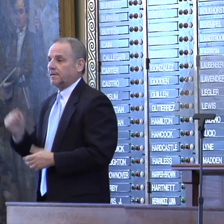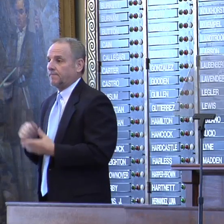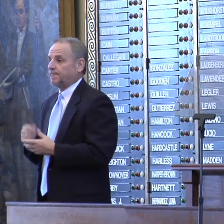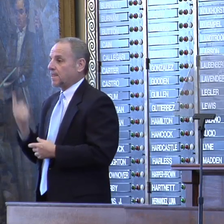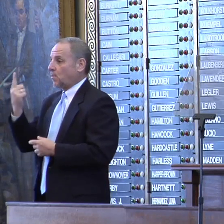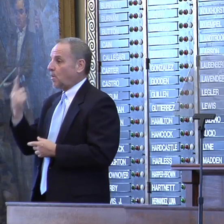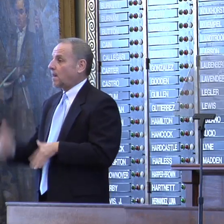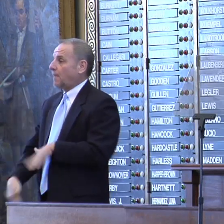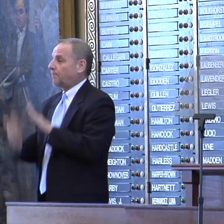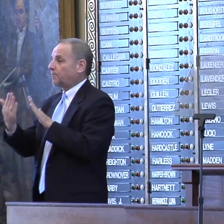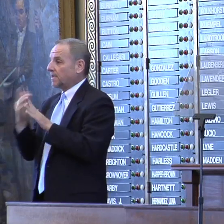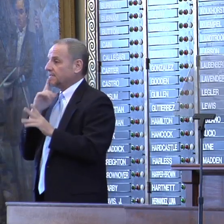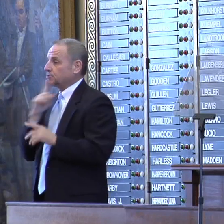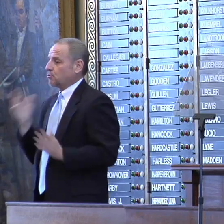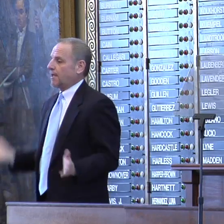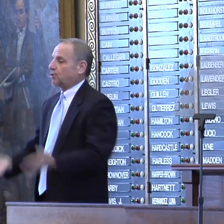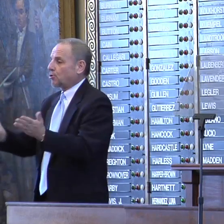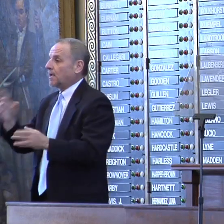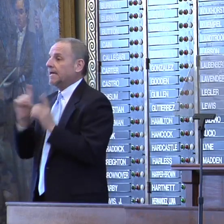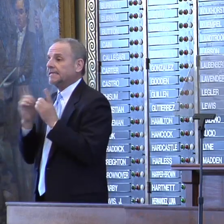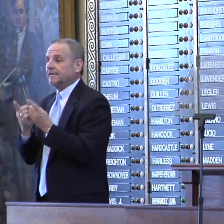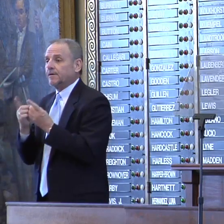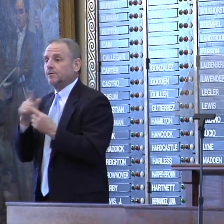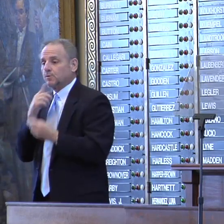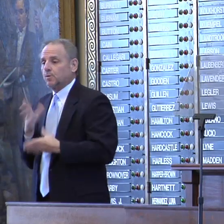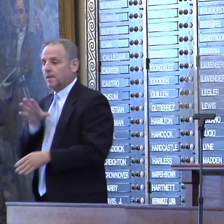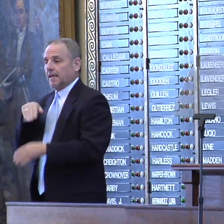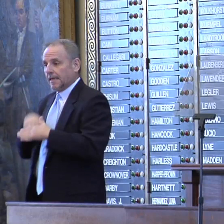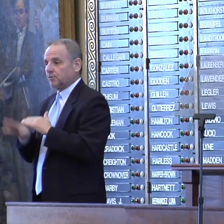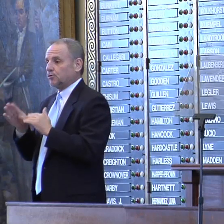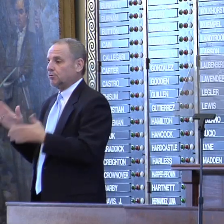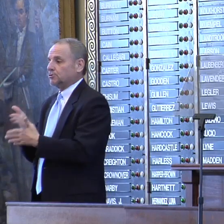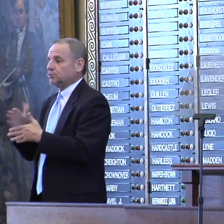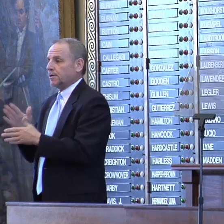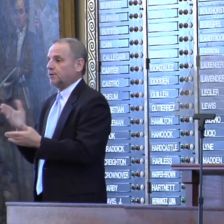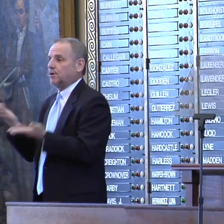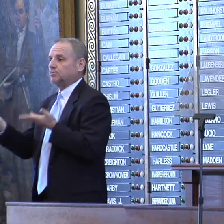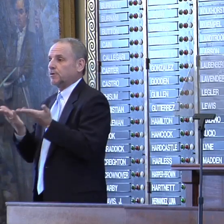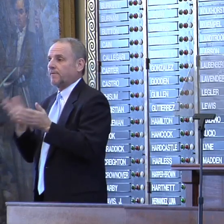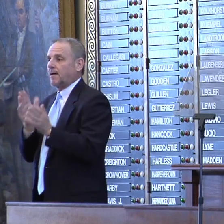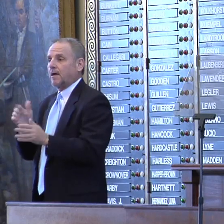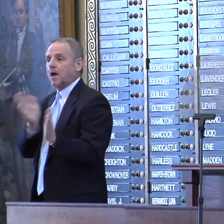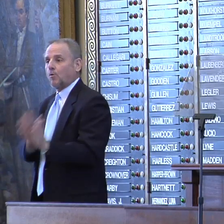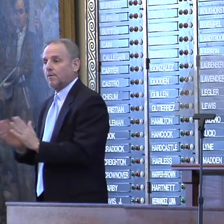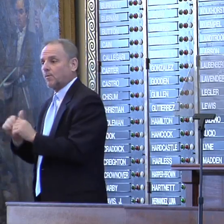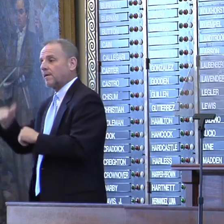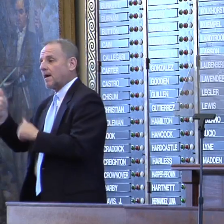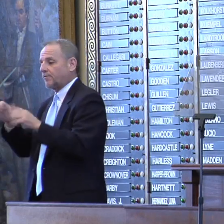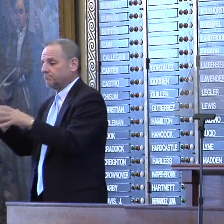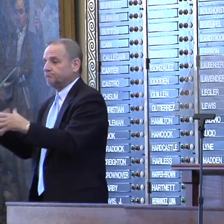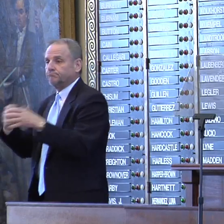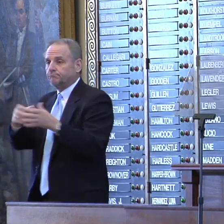One approach is to encourage districts to enter into shared services arrangements with other entities in their